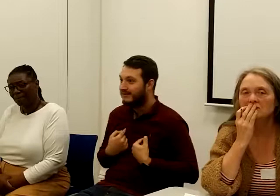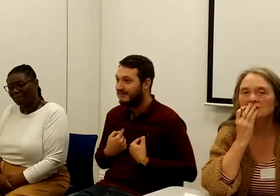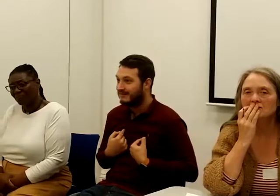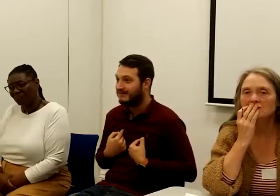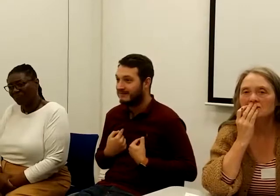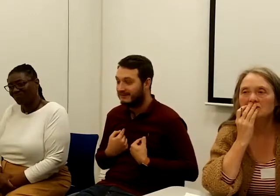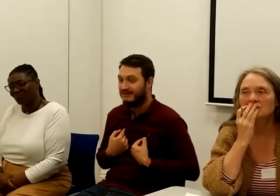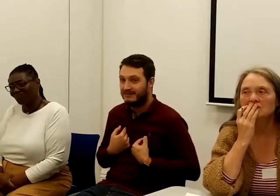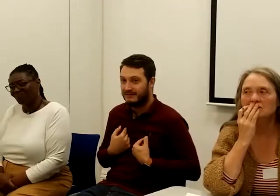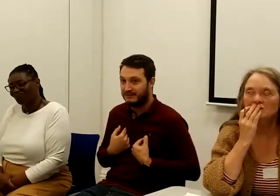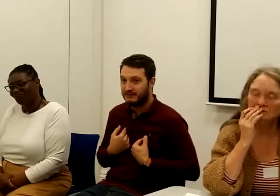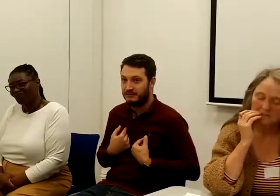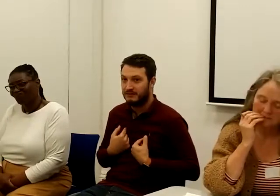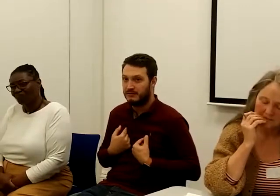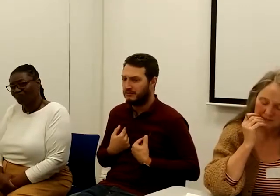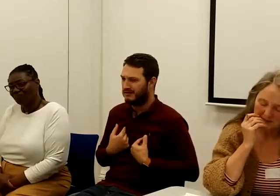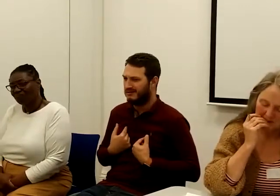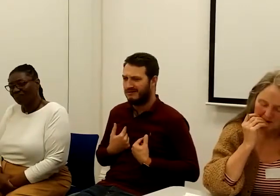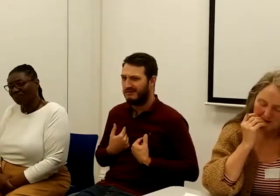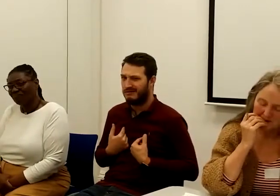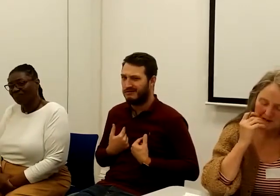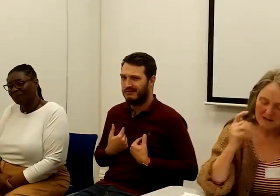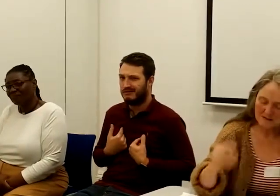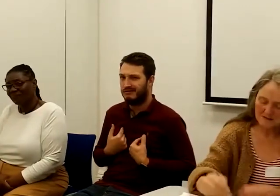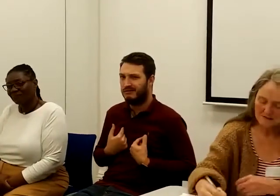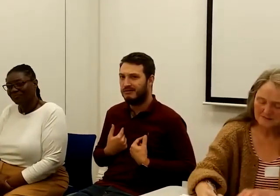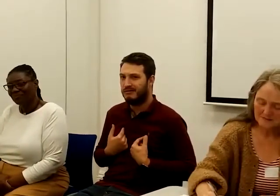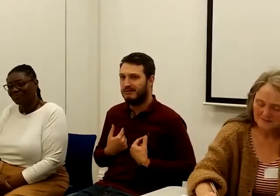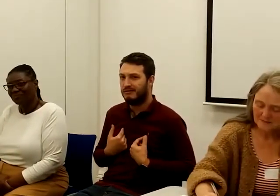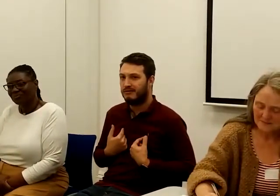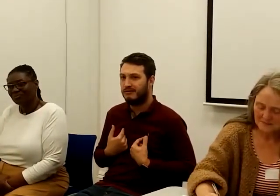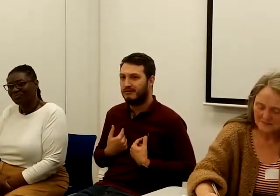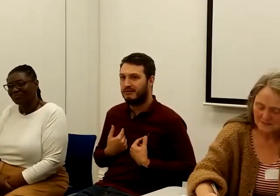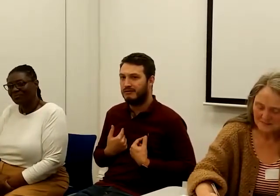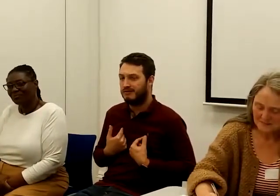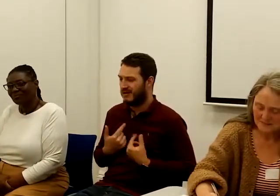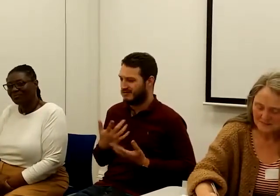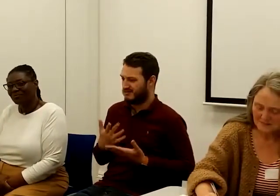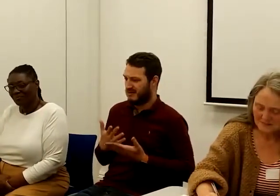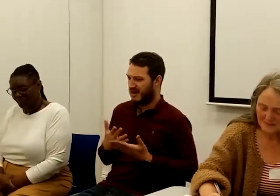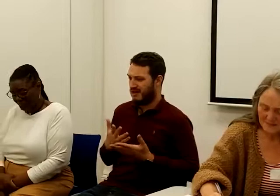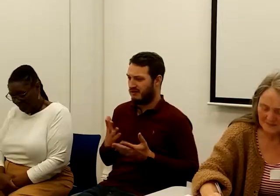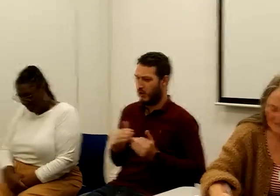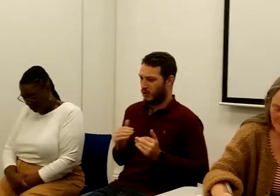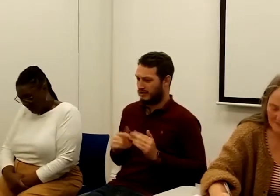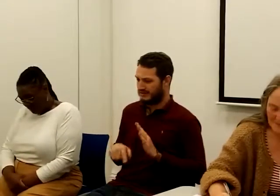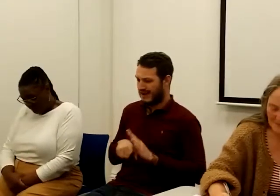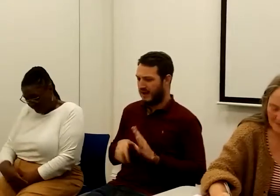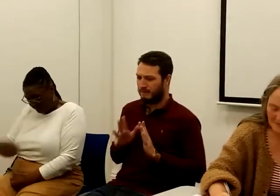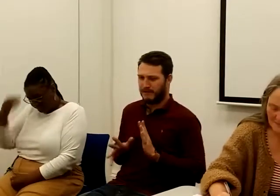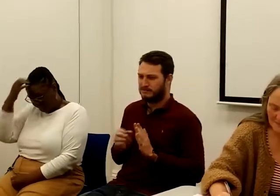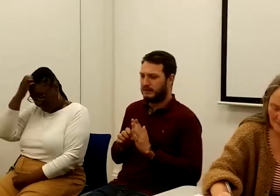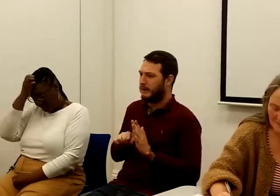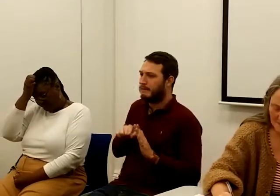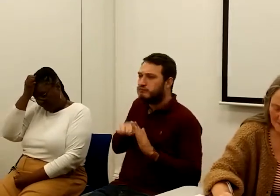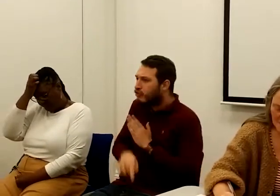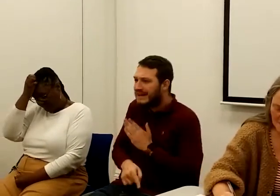like a breach of the equality outcome, I'm sure. It's like